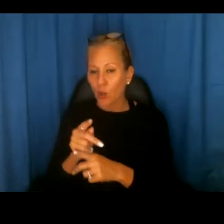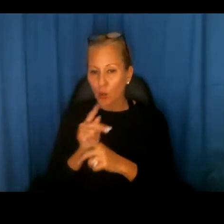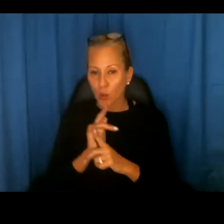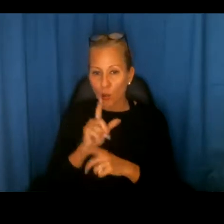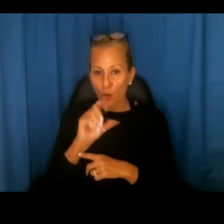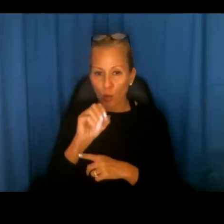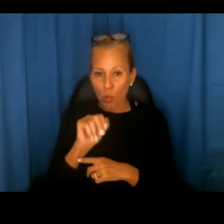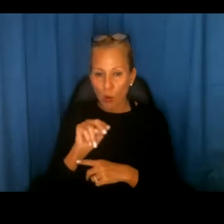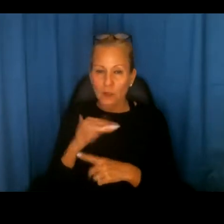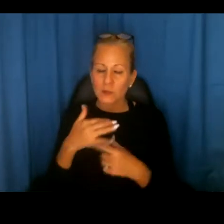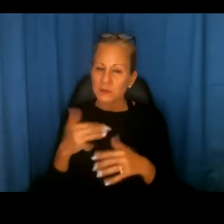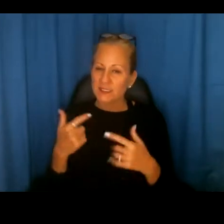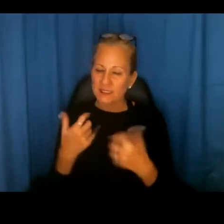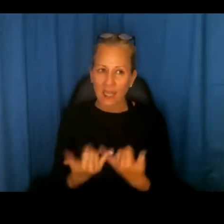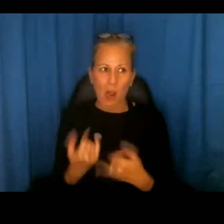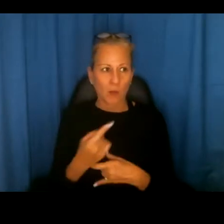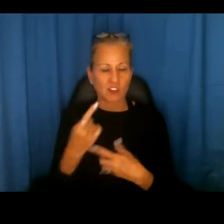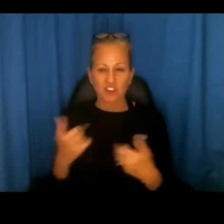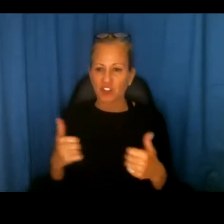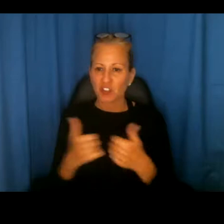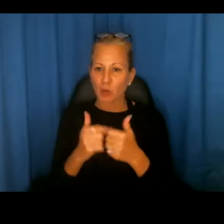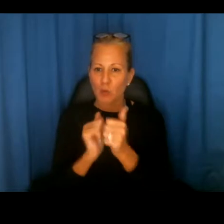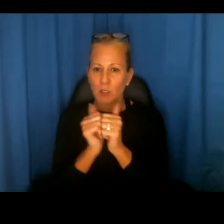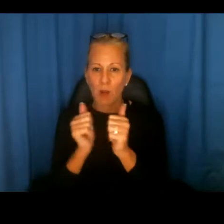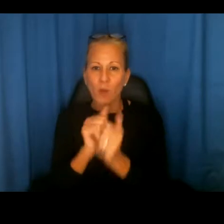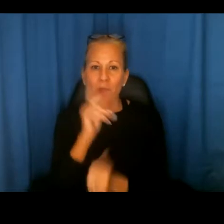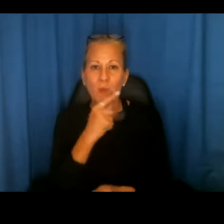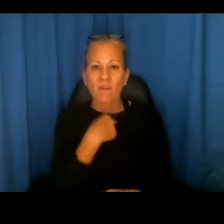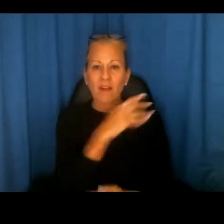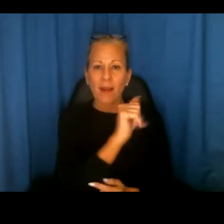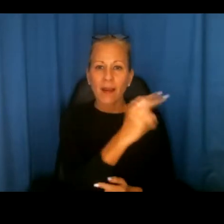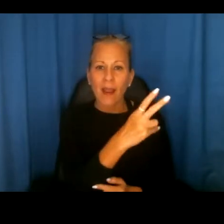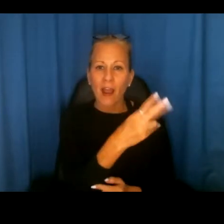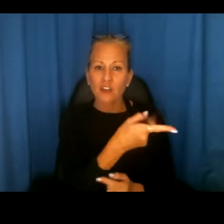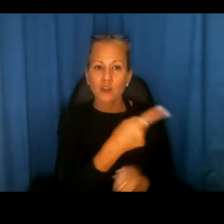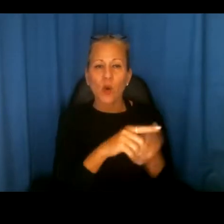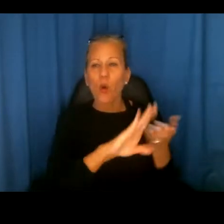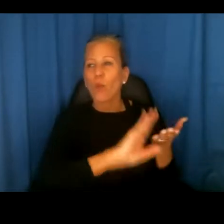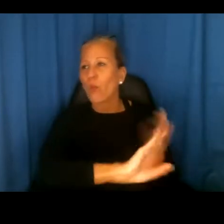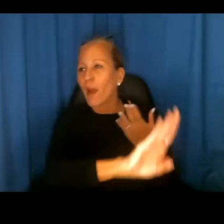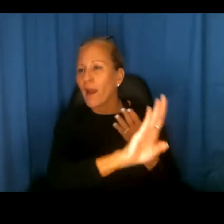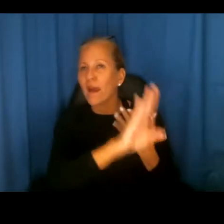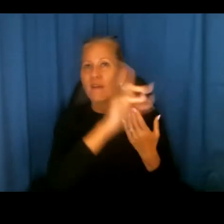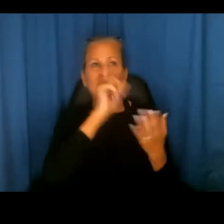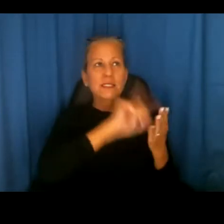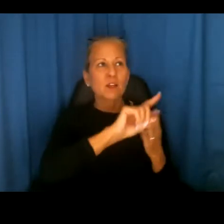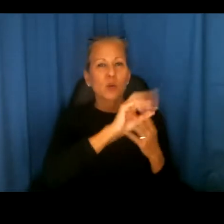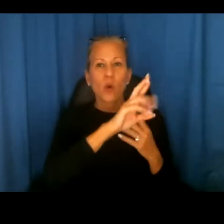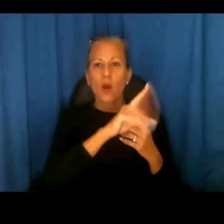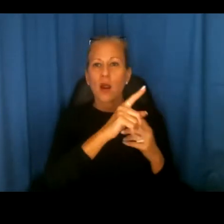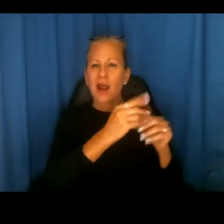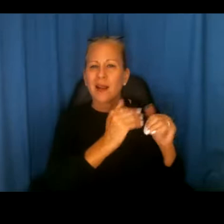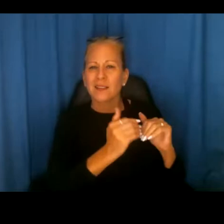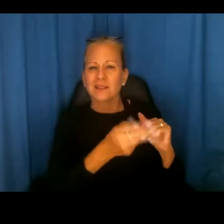challenging, uh, to compete with cash offers that are waiving inspections and, uh, escalating prices